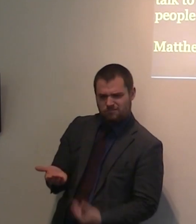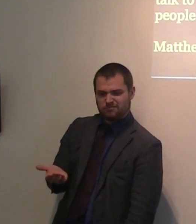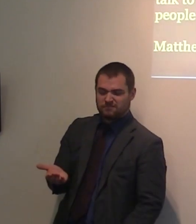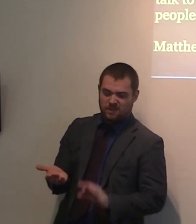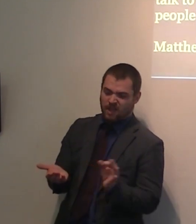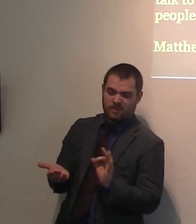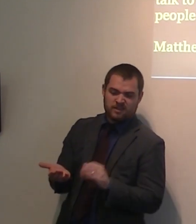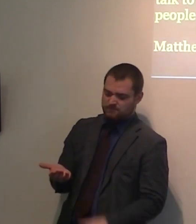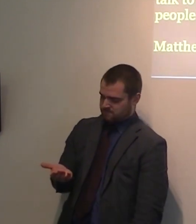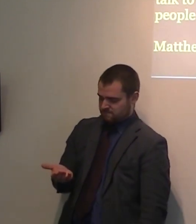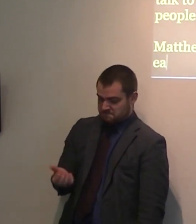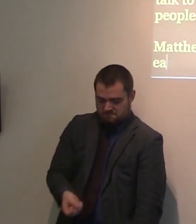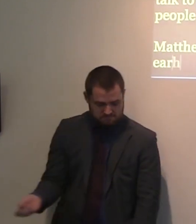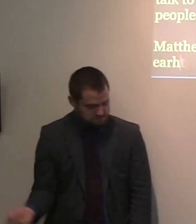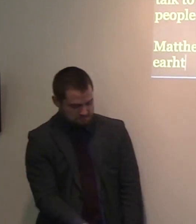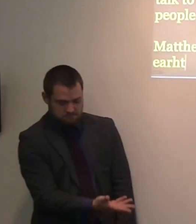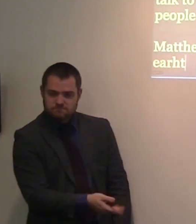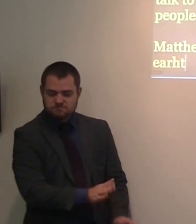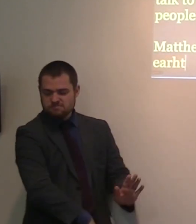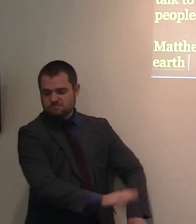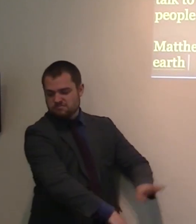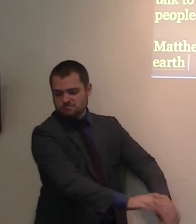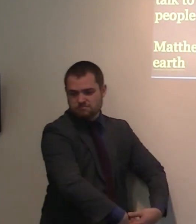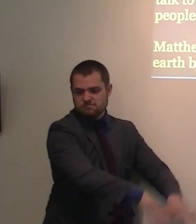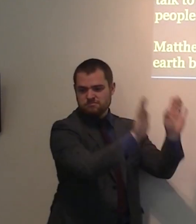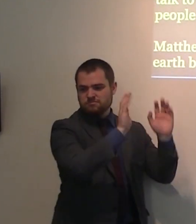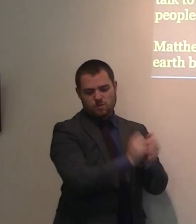to be cast out and to be trodden under the foot of men.